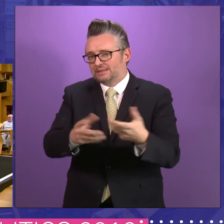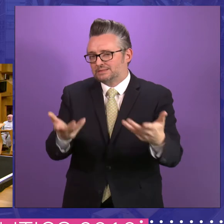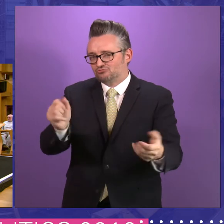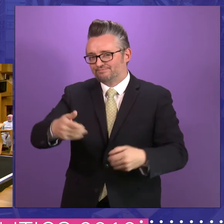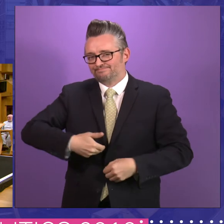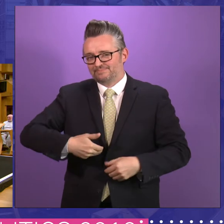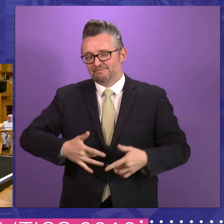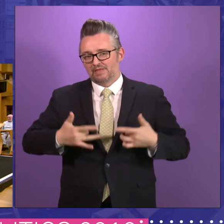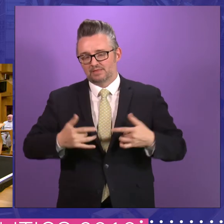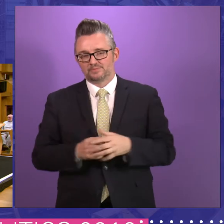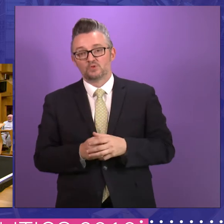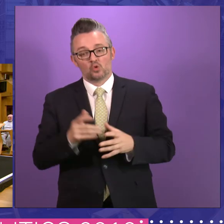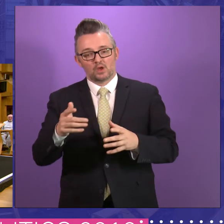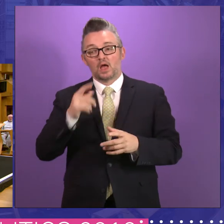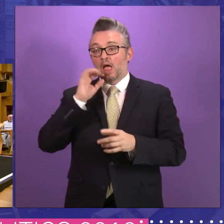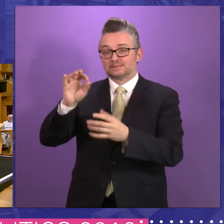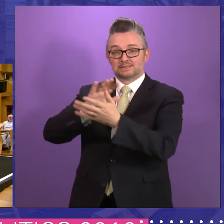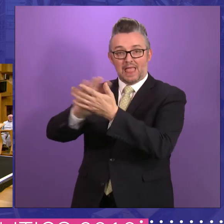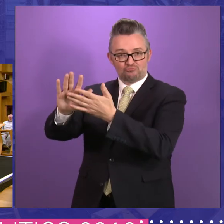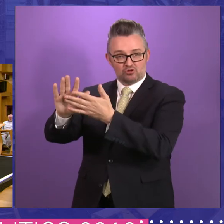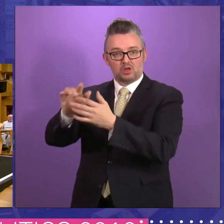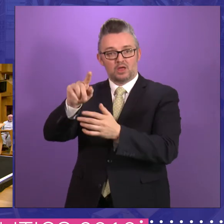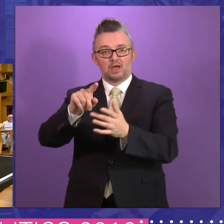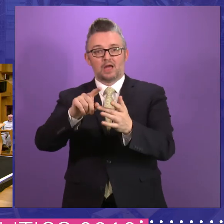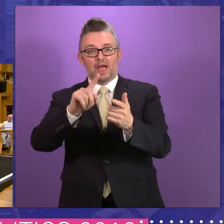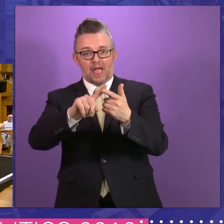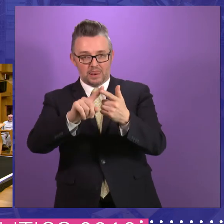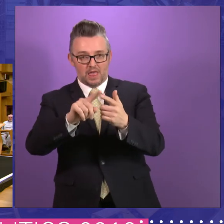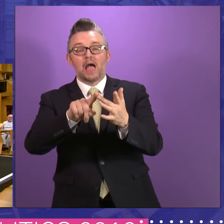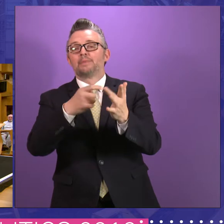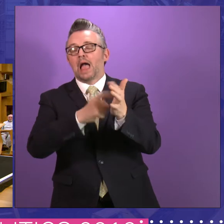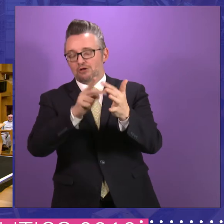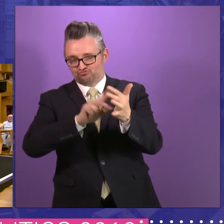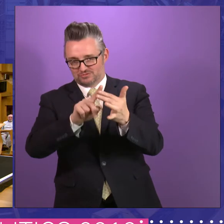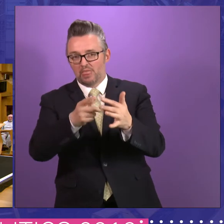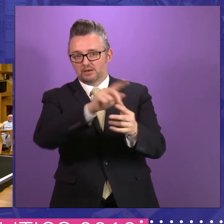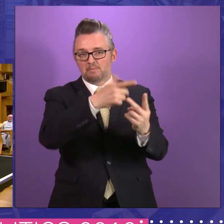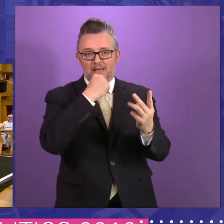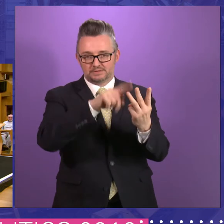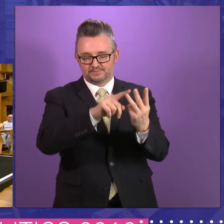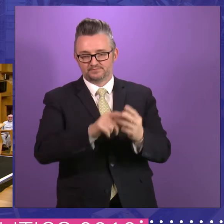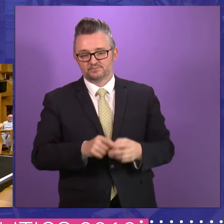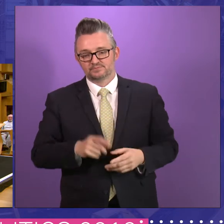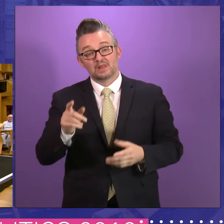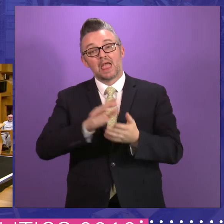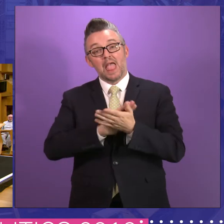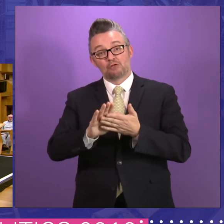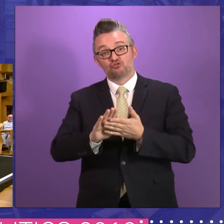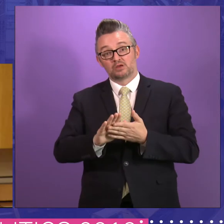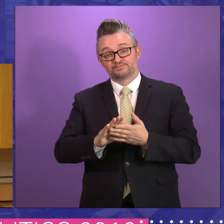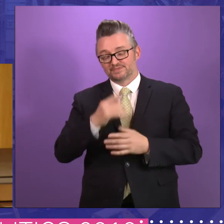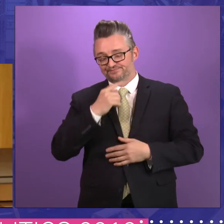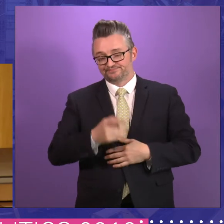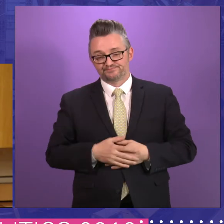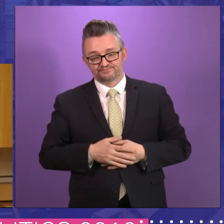I'll bring Henry, and then I'll bring Irene and the gentleman up at the back. Henry first. Just to make you feel slightly better, Trish, you know, at Westminster,